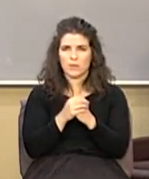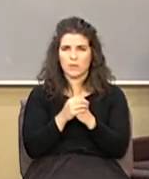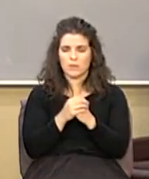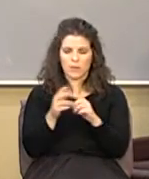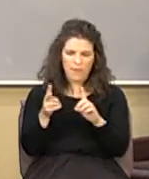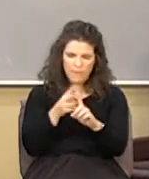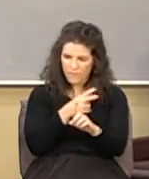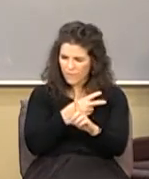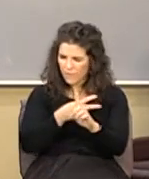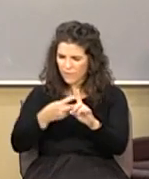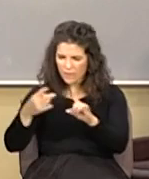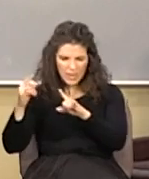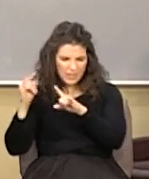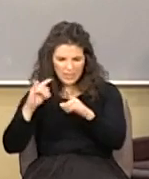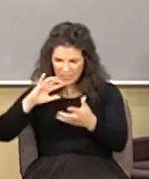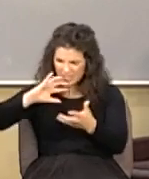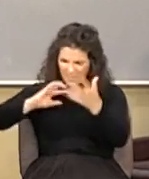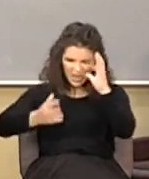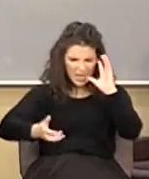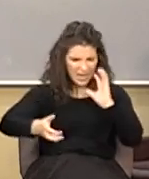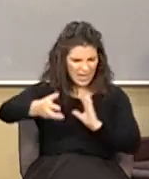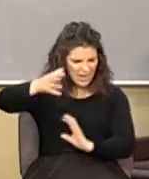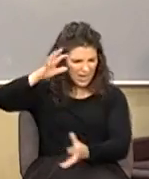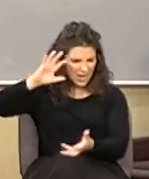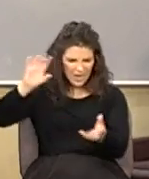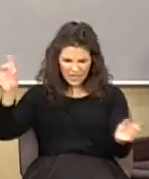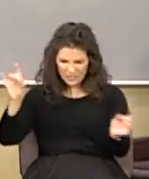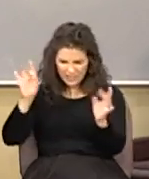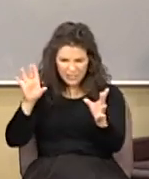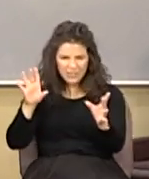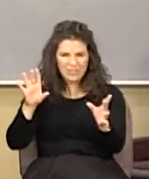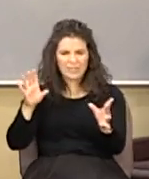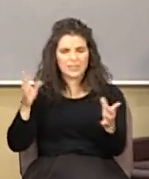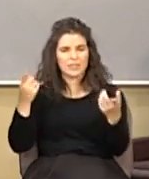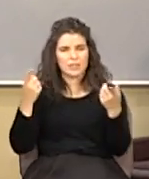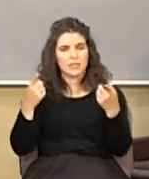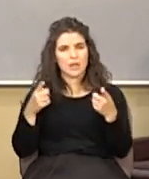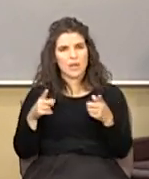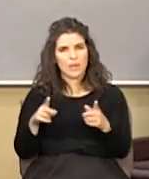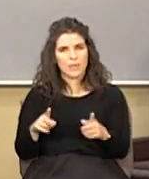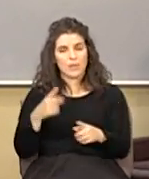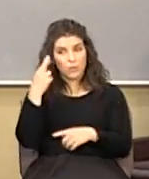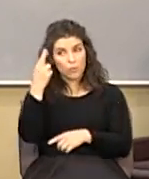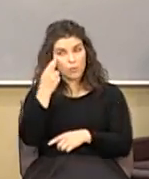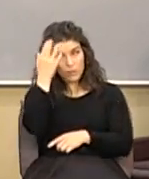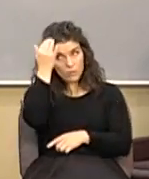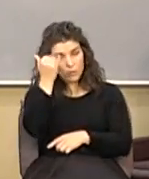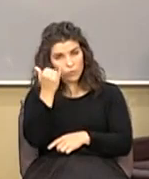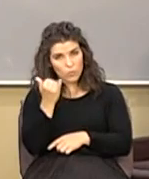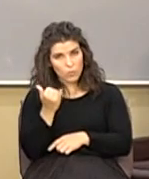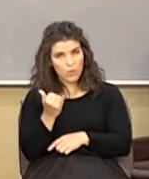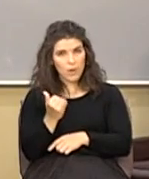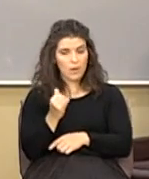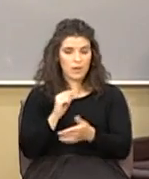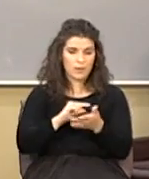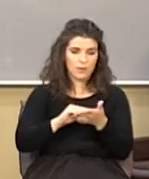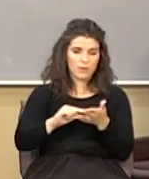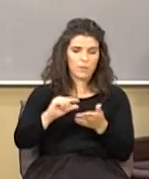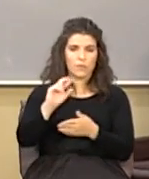violence and the chaos comes from the reason for the why is in verse 2